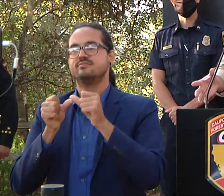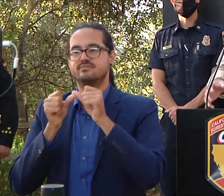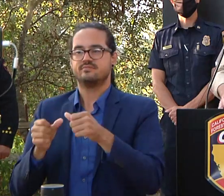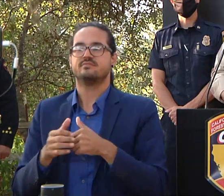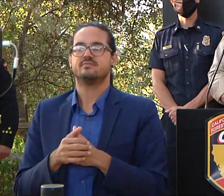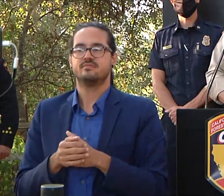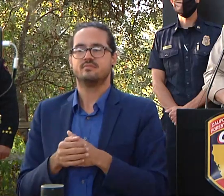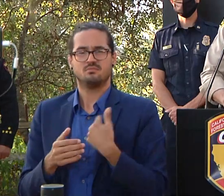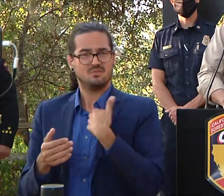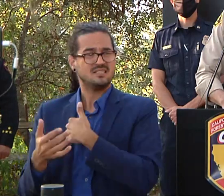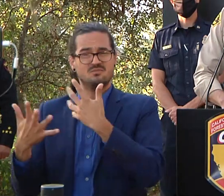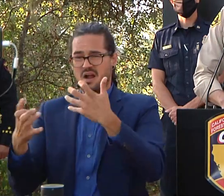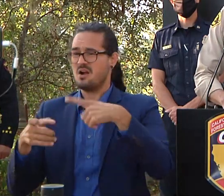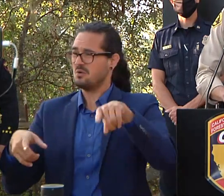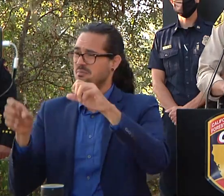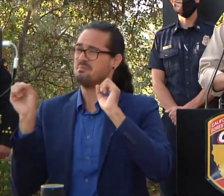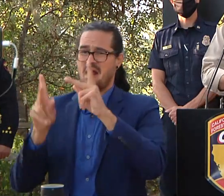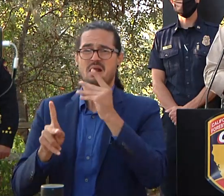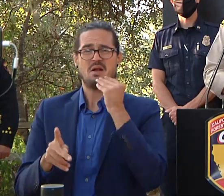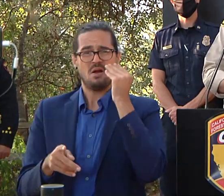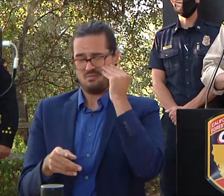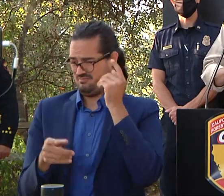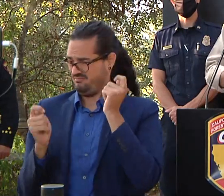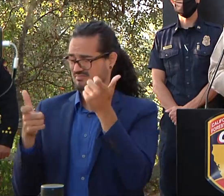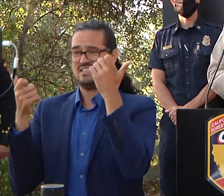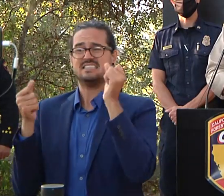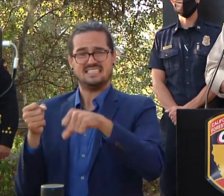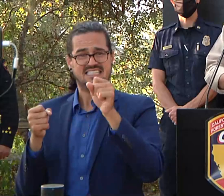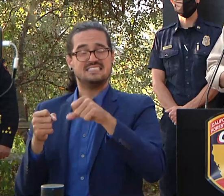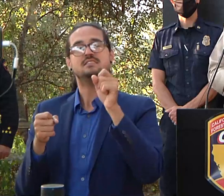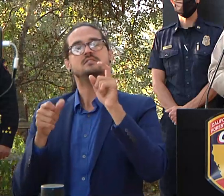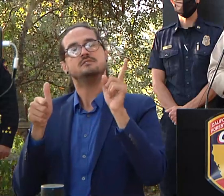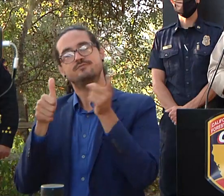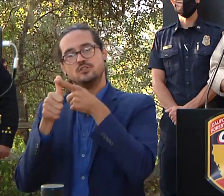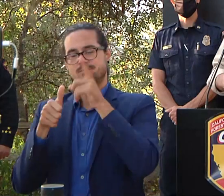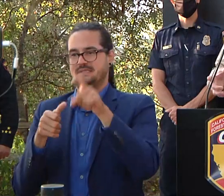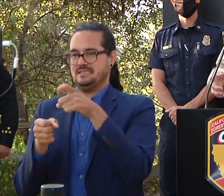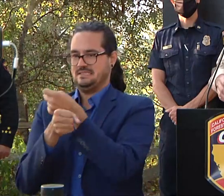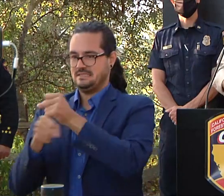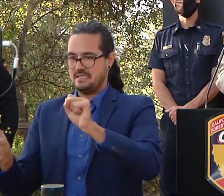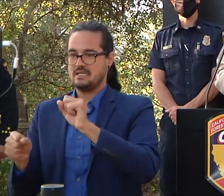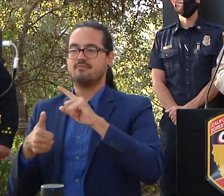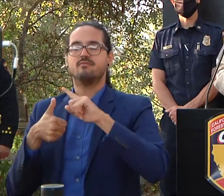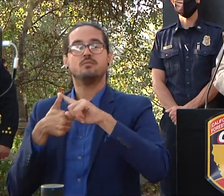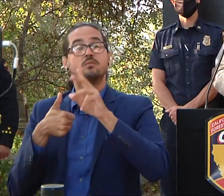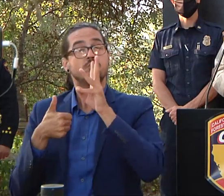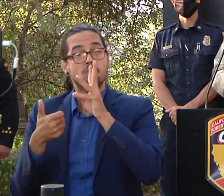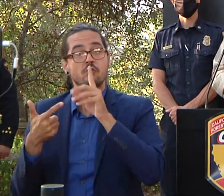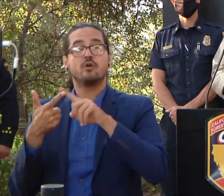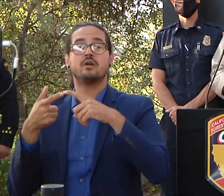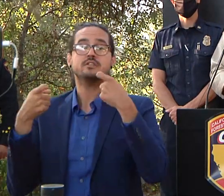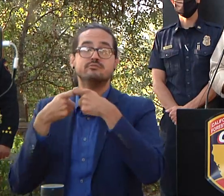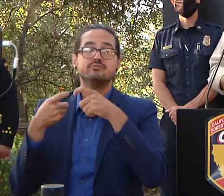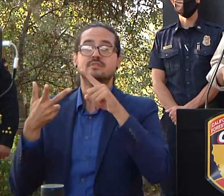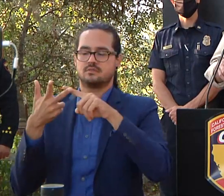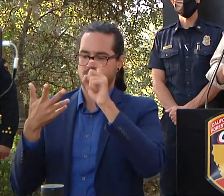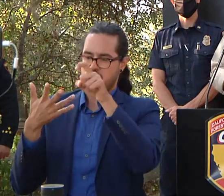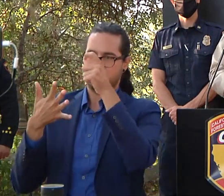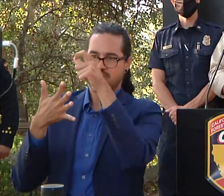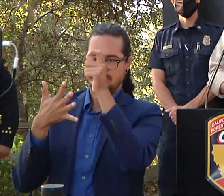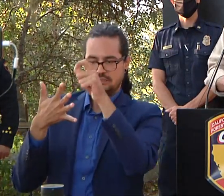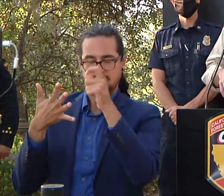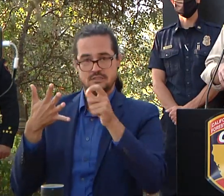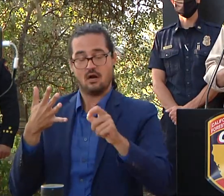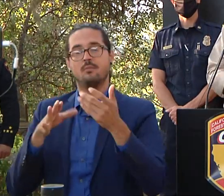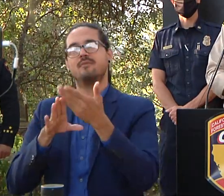that's safe for you so when you come home you know you have water and you have utilities and you have all the things that you need to keep you safe but uh that's what we're